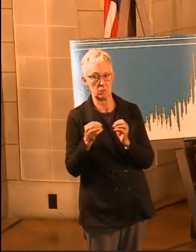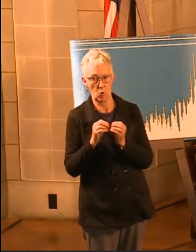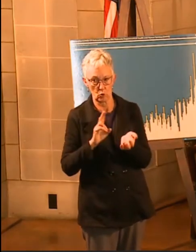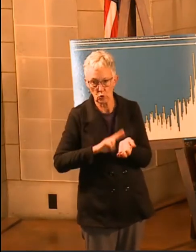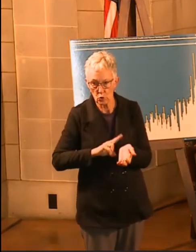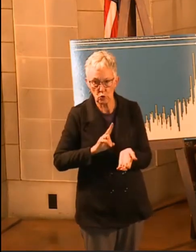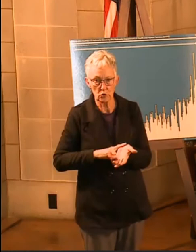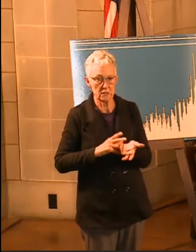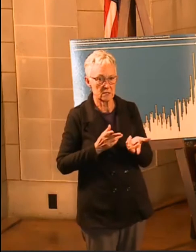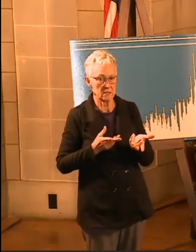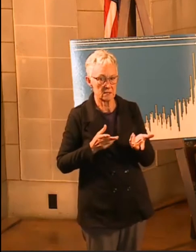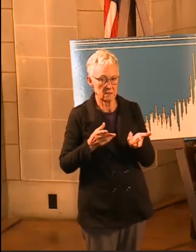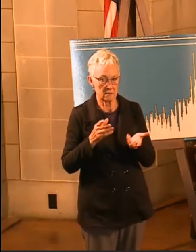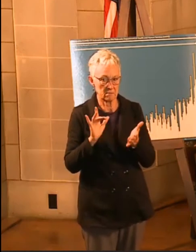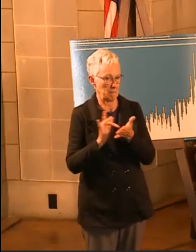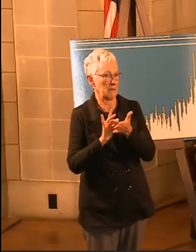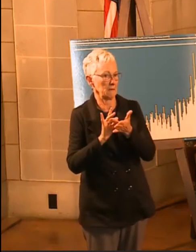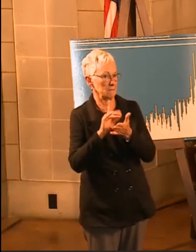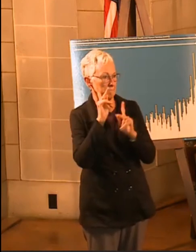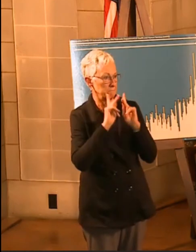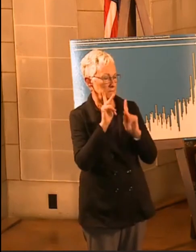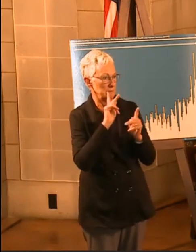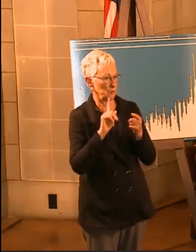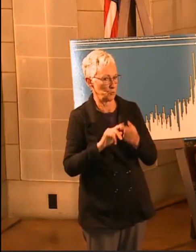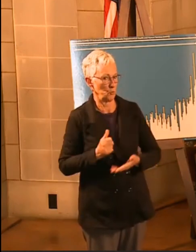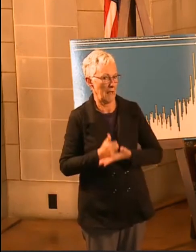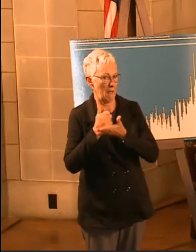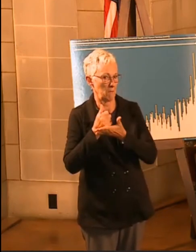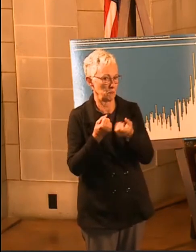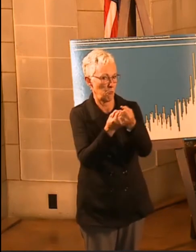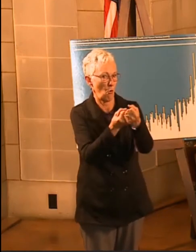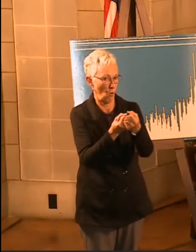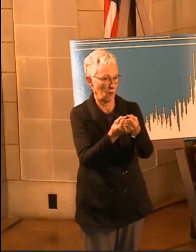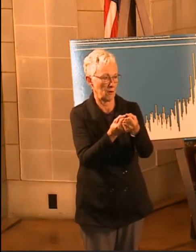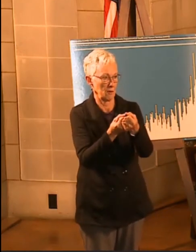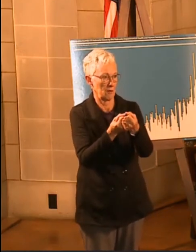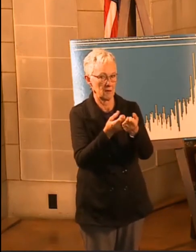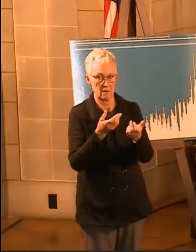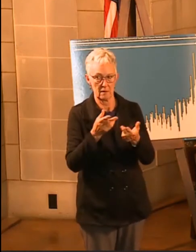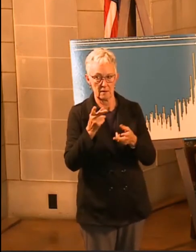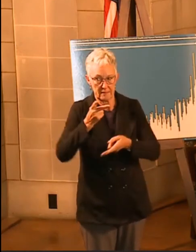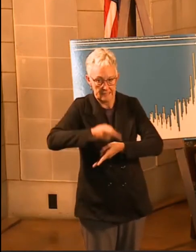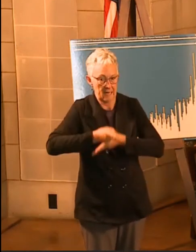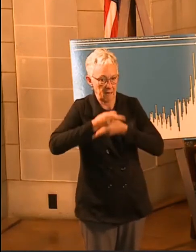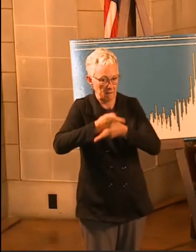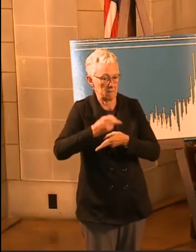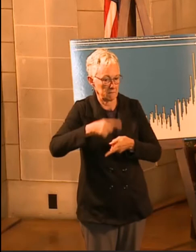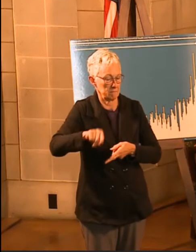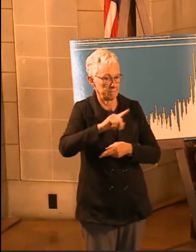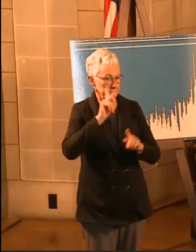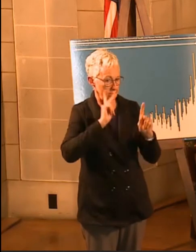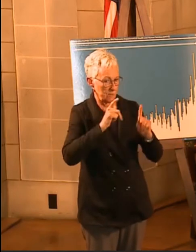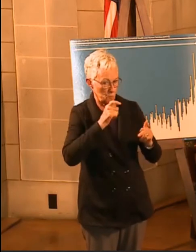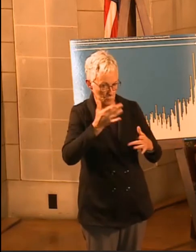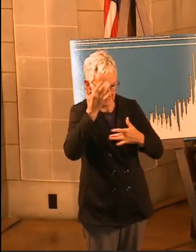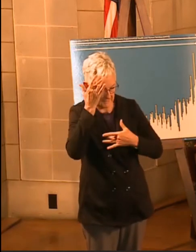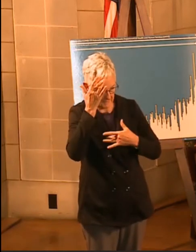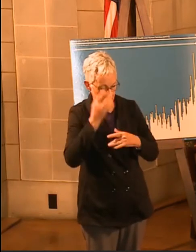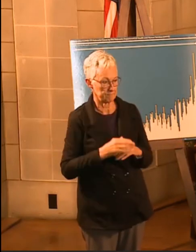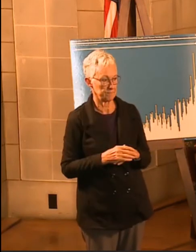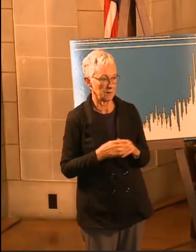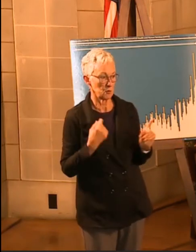So, we know that we know, like Dr. Lawler said, we know a lot more about this virus. And one of the other things we know is how to treat it.